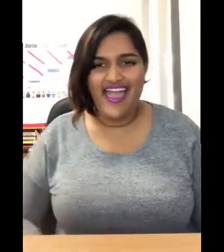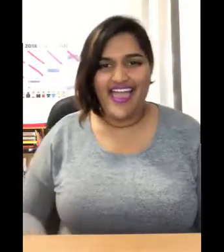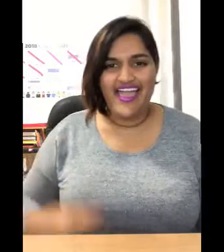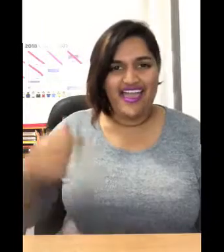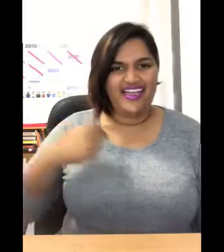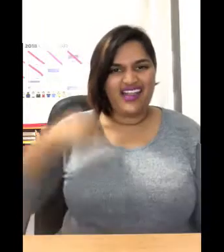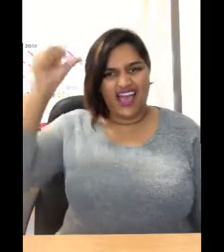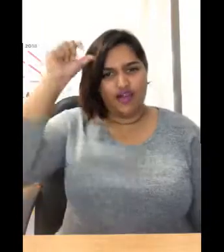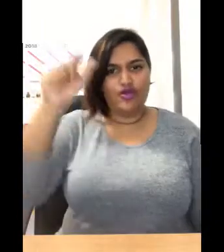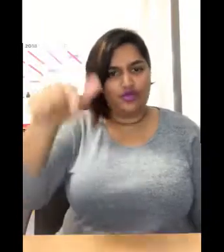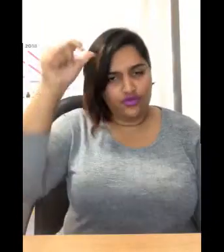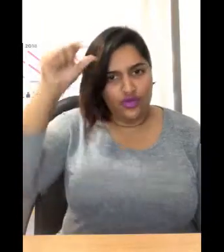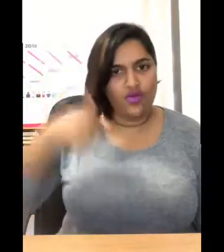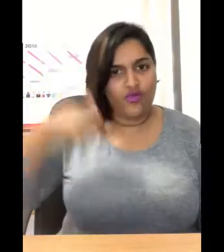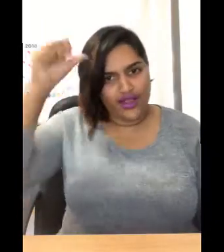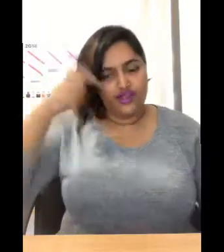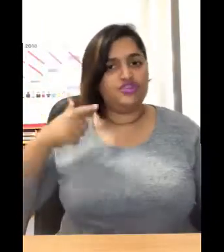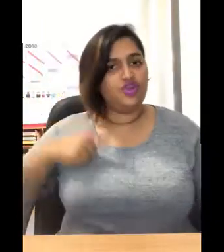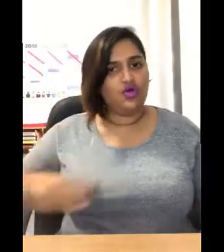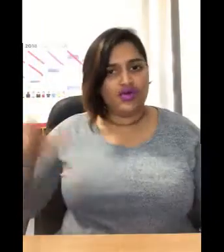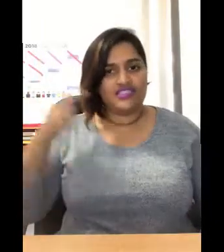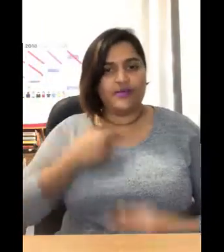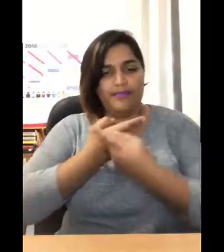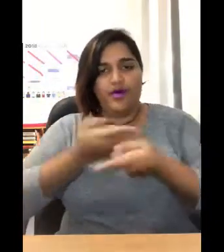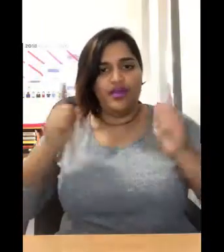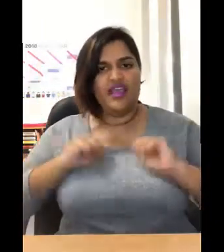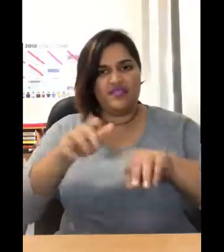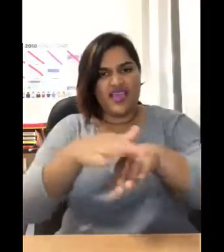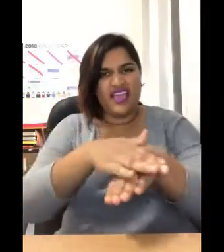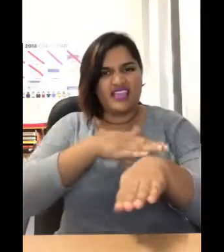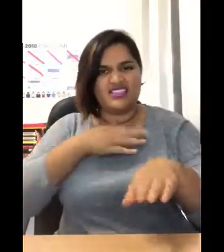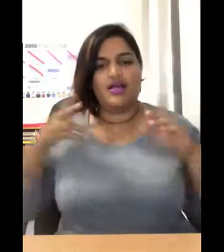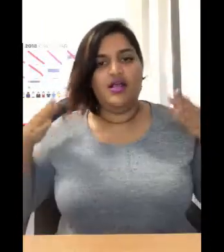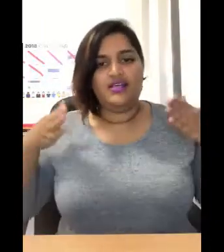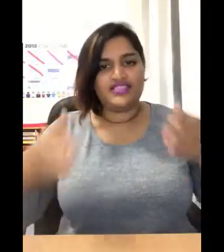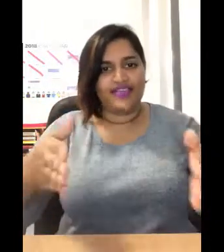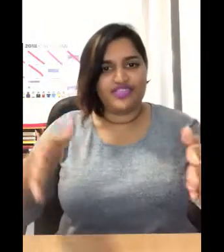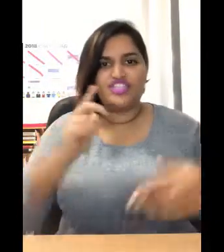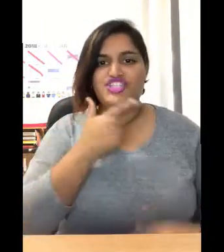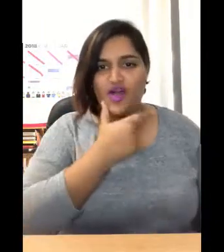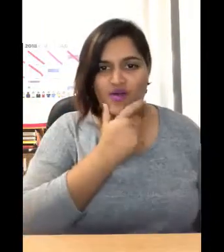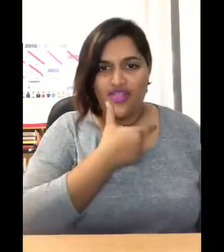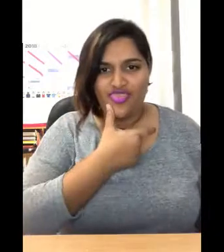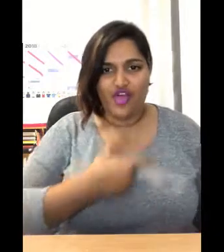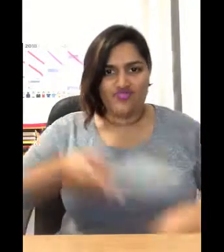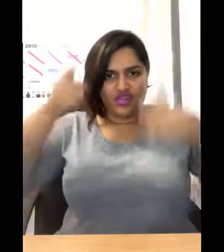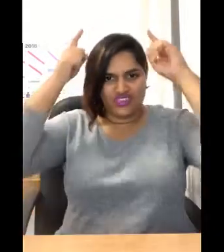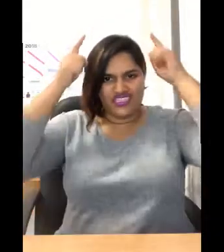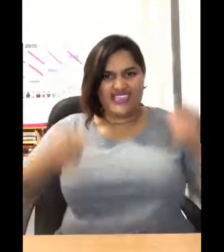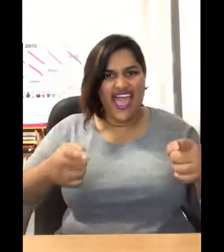I know you know I know, so what's the point of being slow? Let's get the show on the road today.